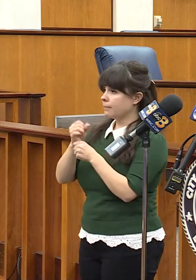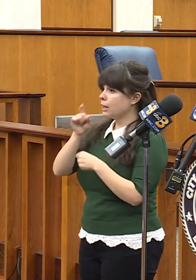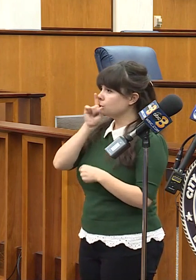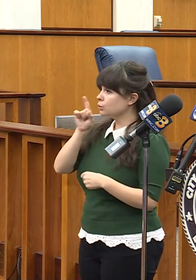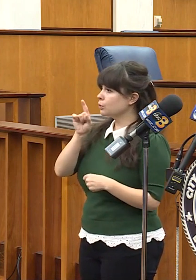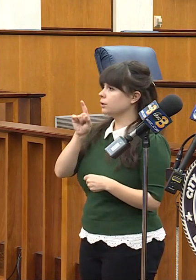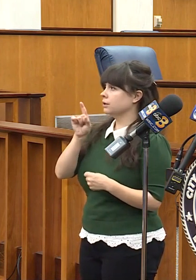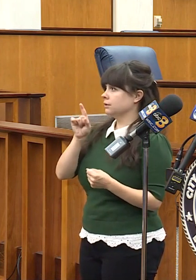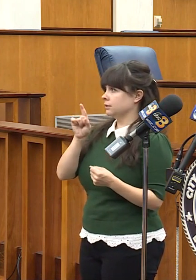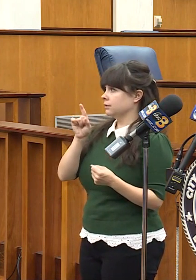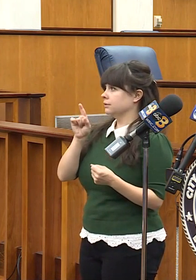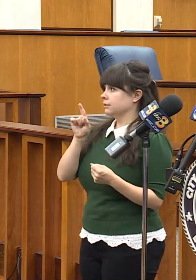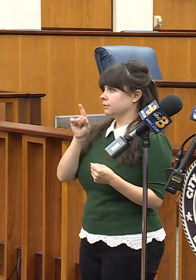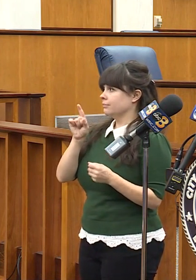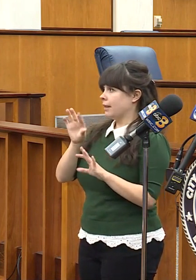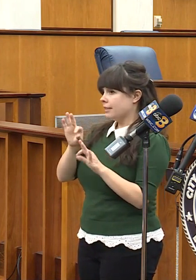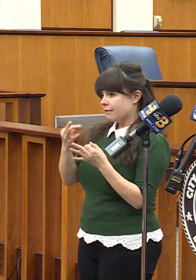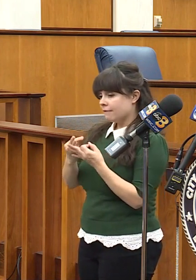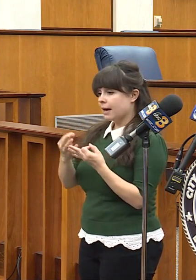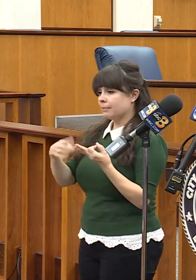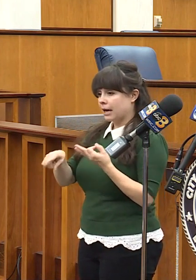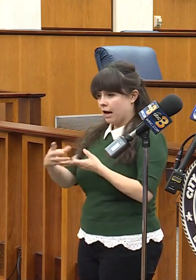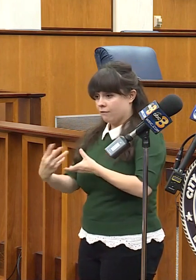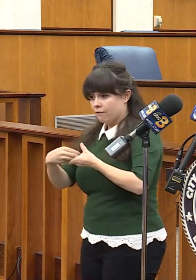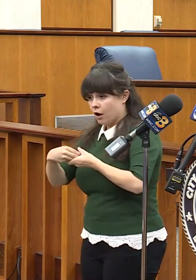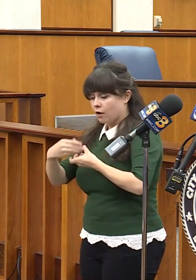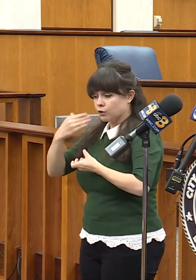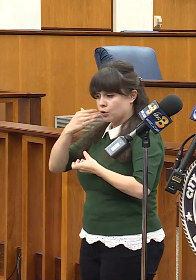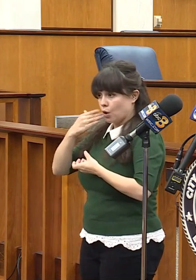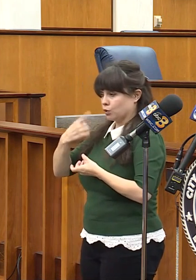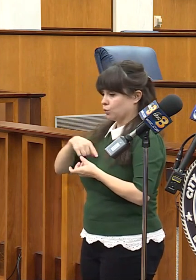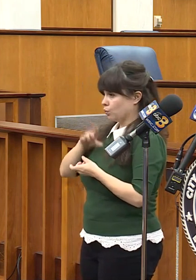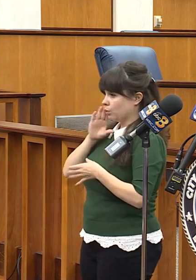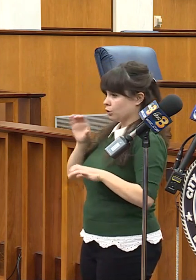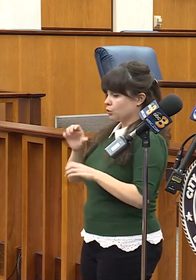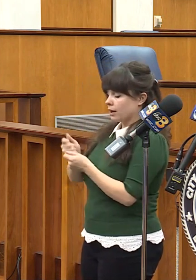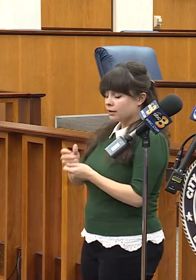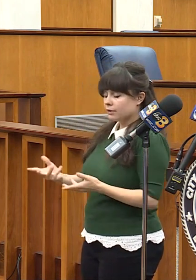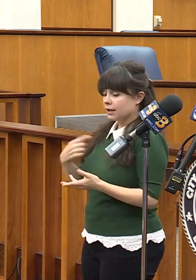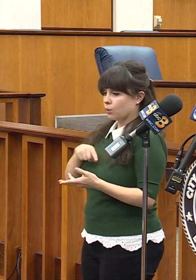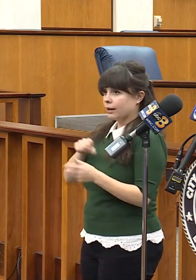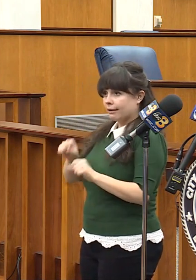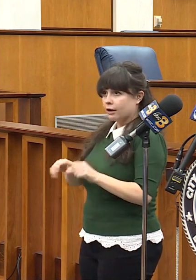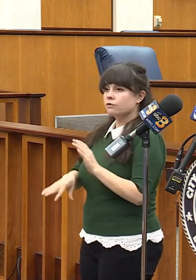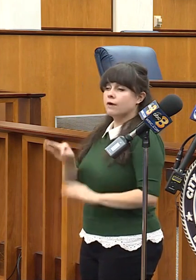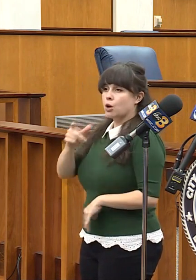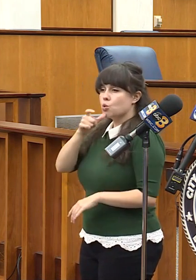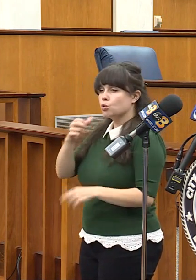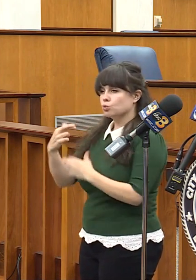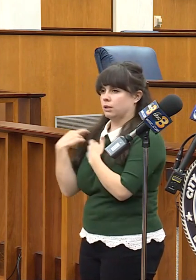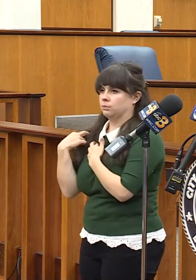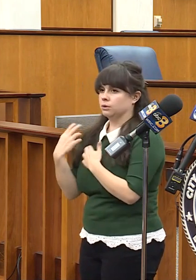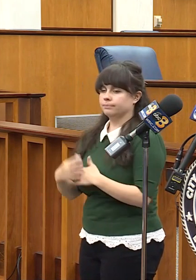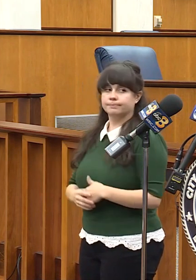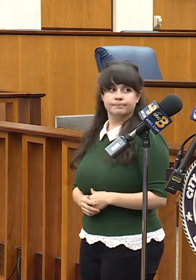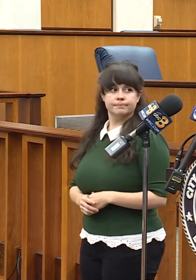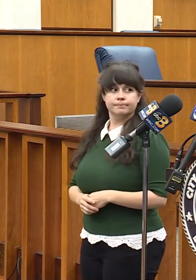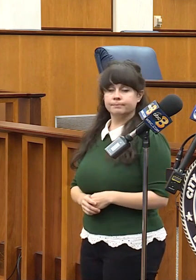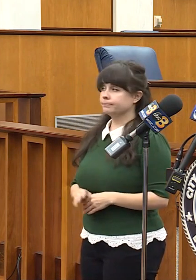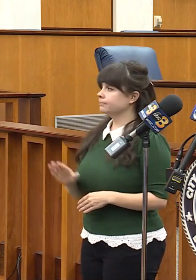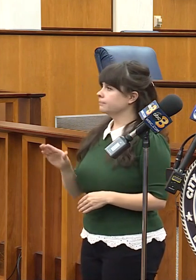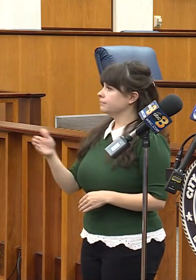the family involved knows that, you know, we're going to do everything we can to find who did this. I'm sorry, Laura,